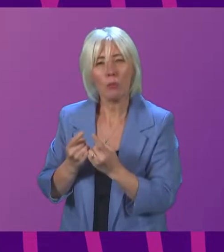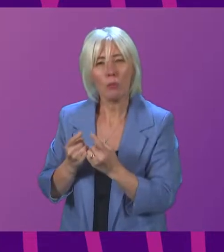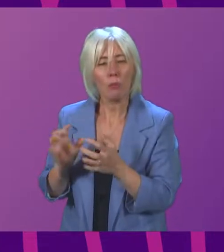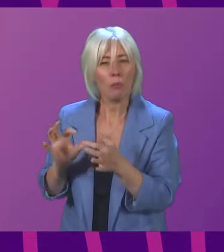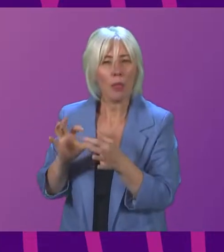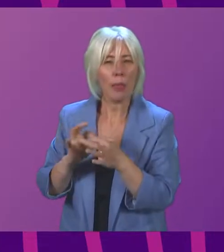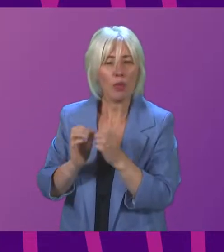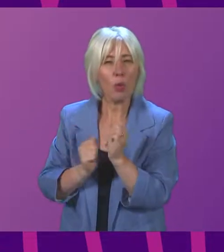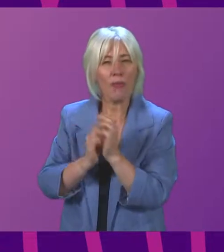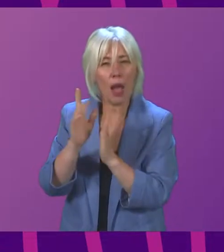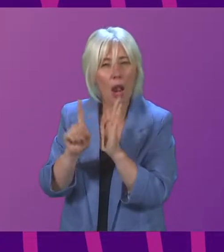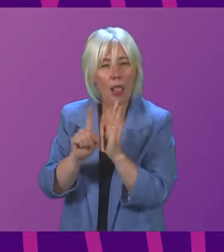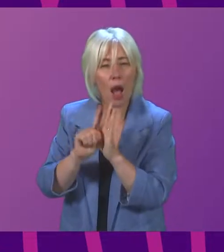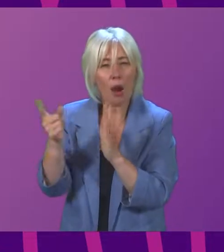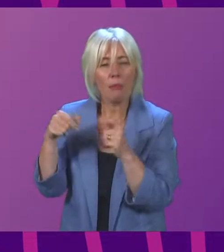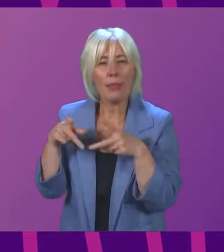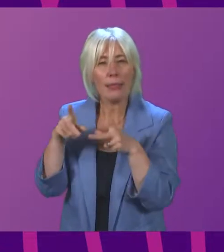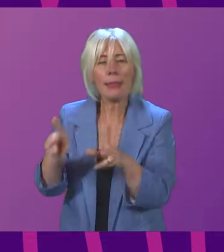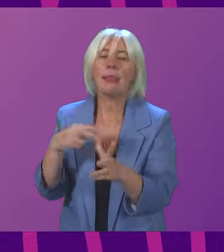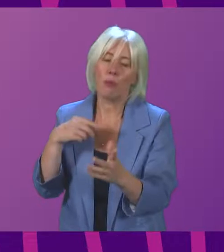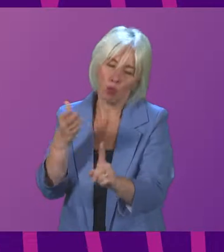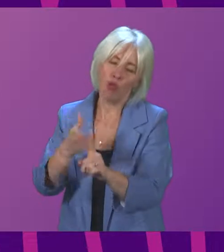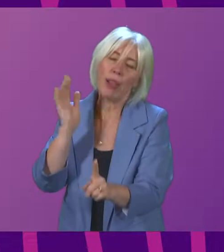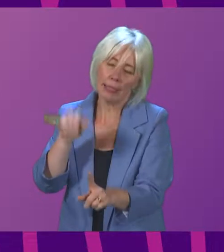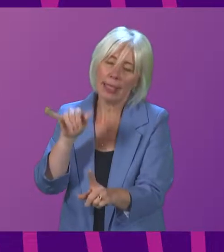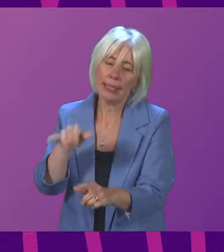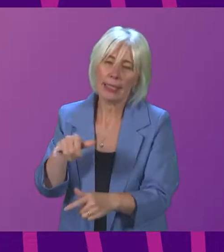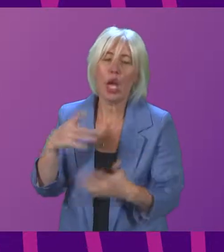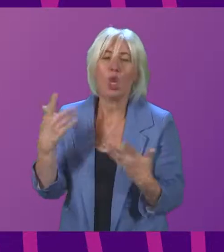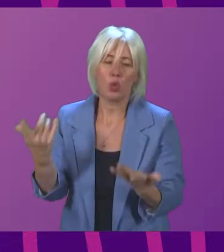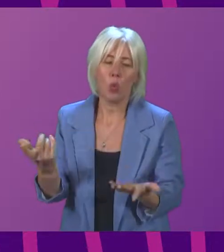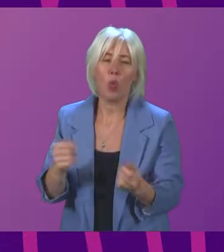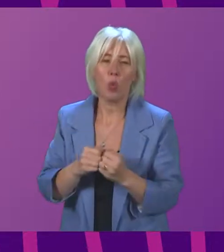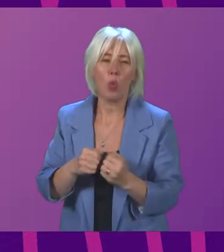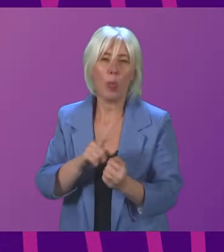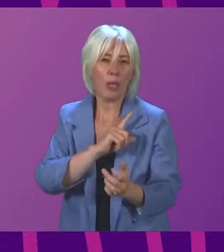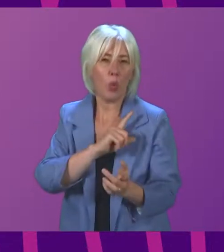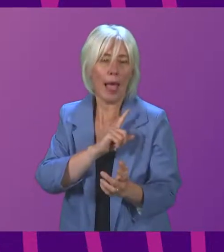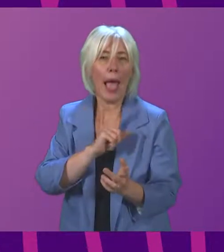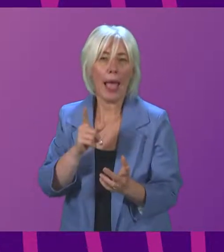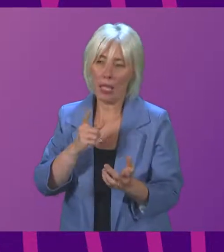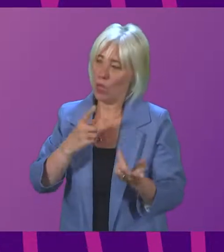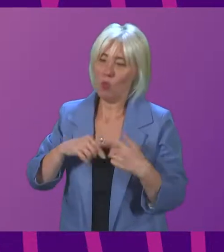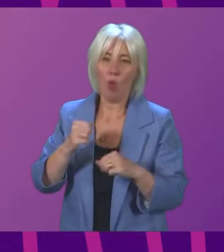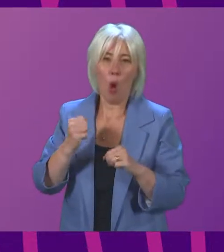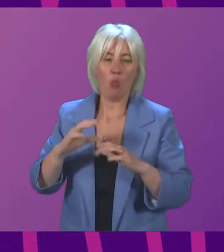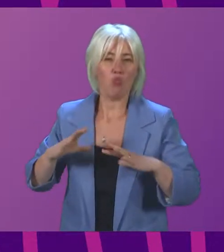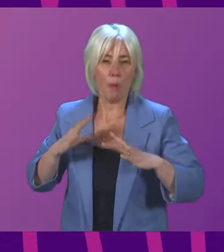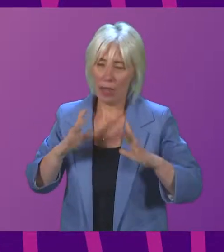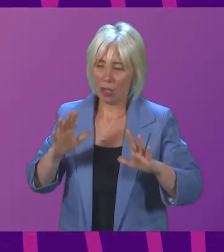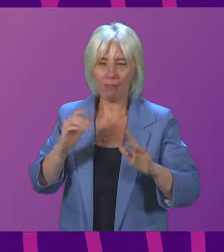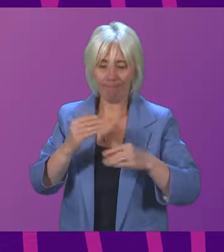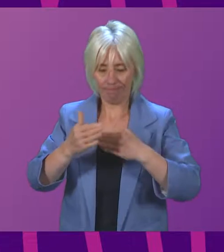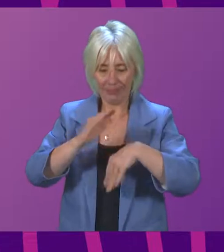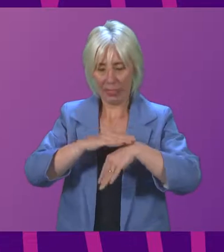the fire alarm systems. We recognise that. So that is why we're prepared to give people that reasonable